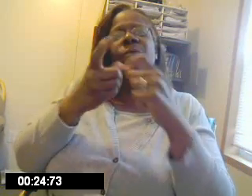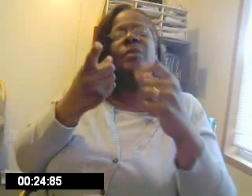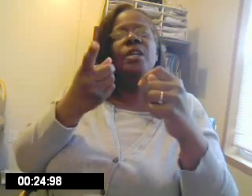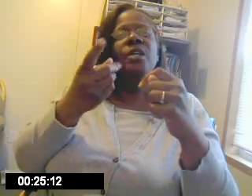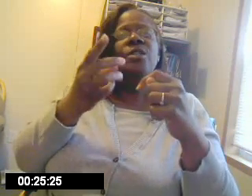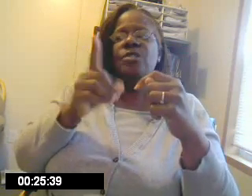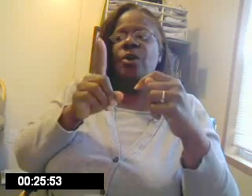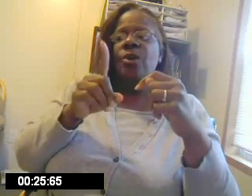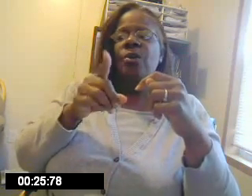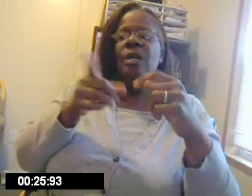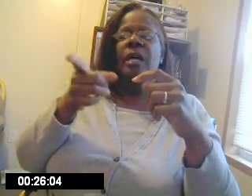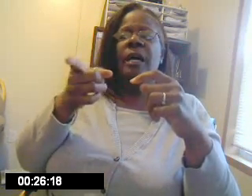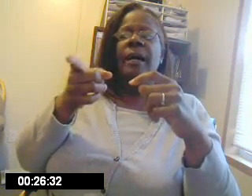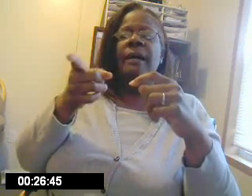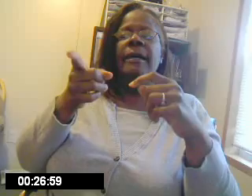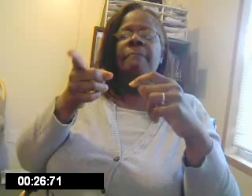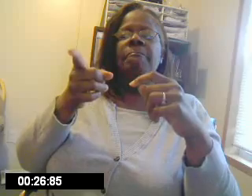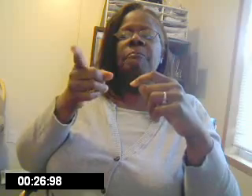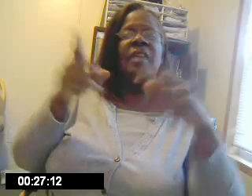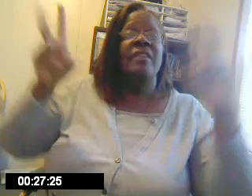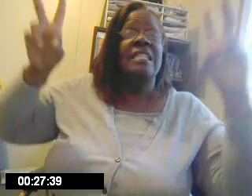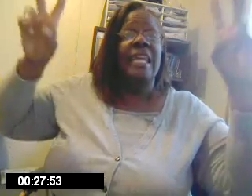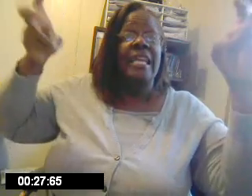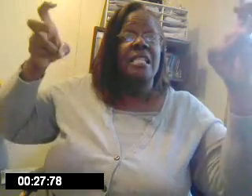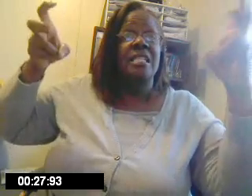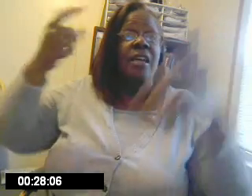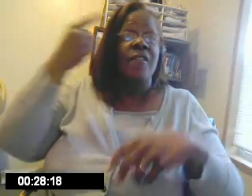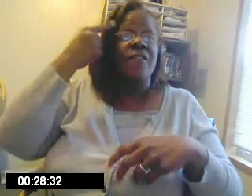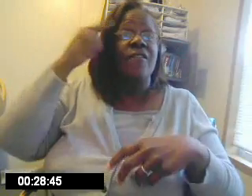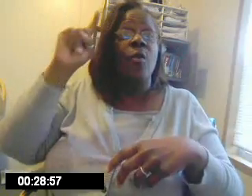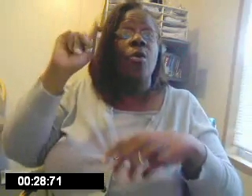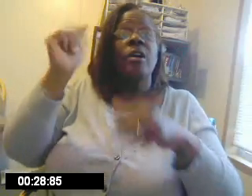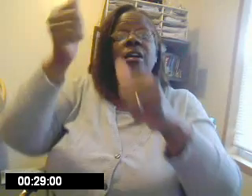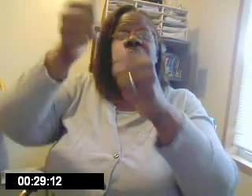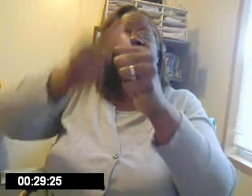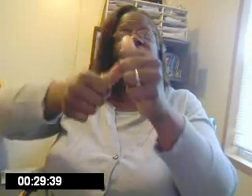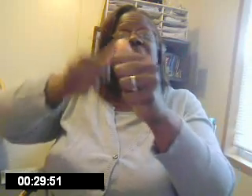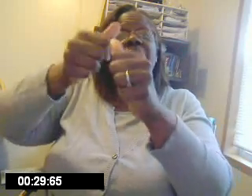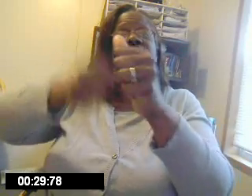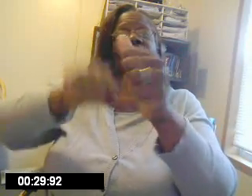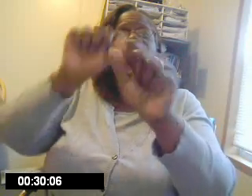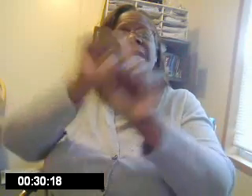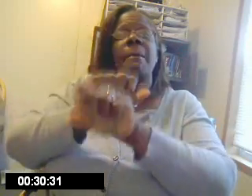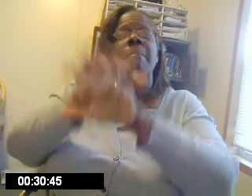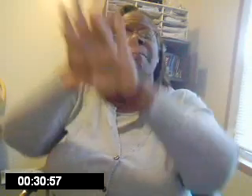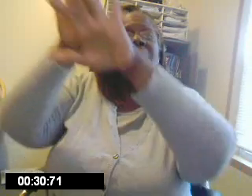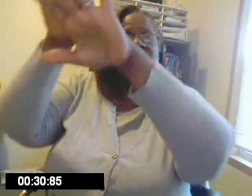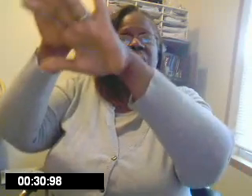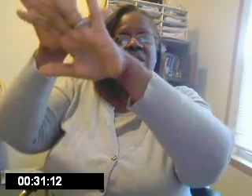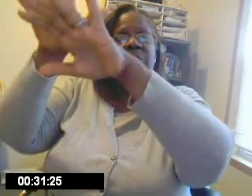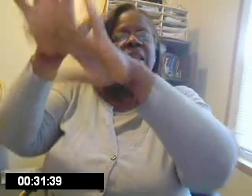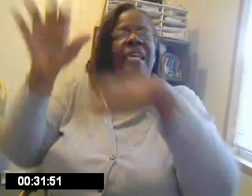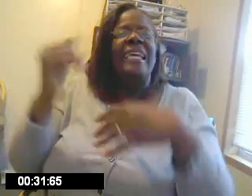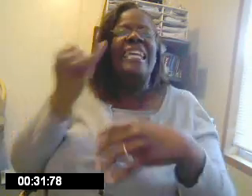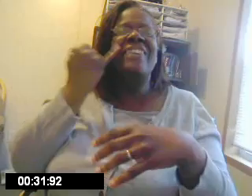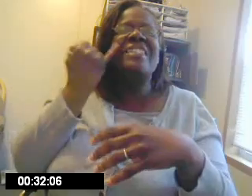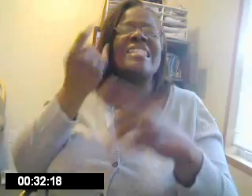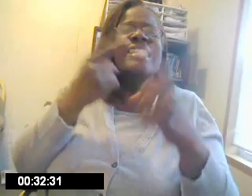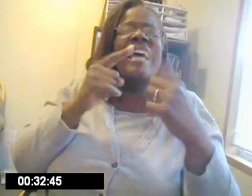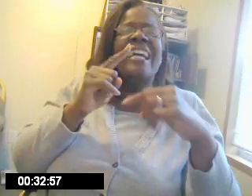So, in this case, for every mountain. If there's something